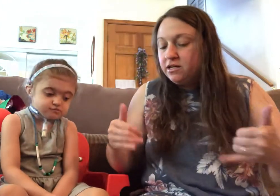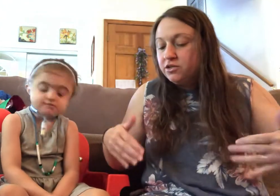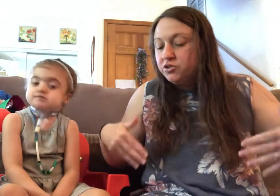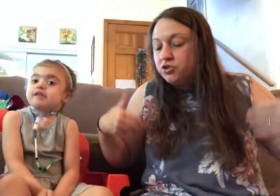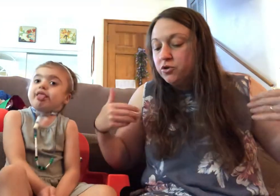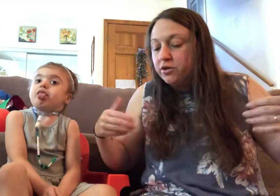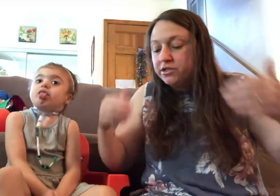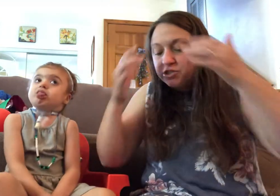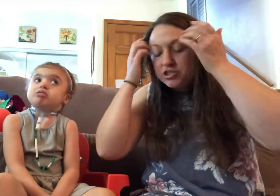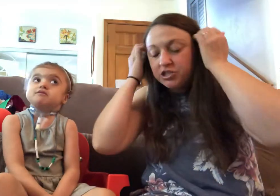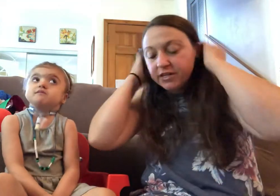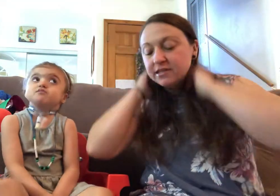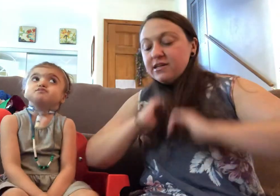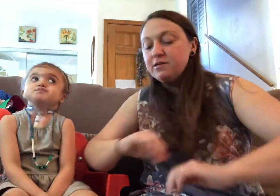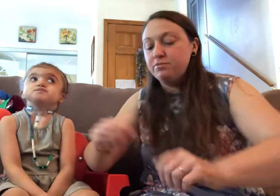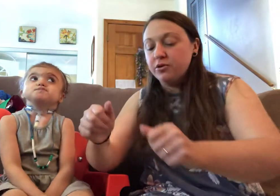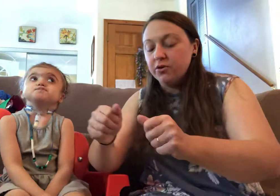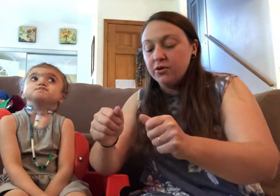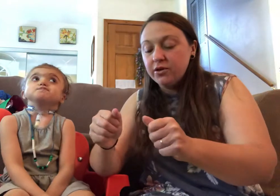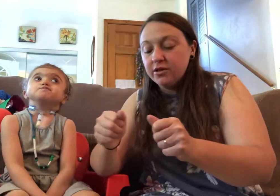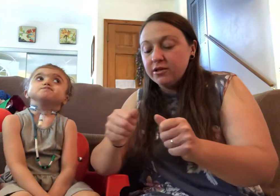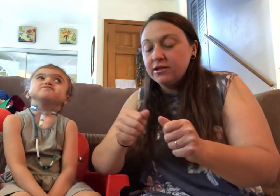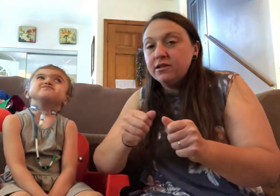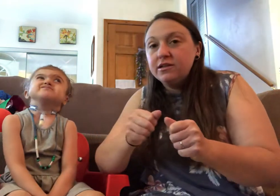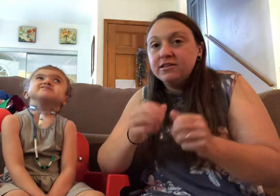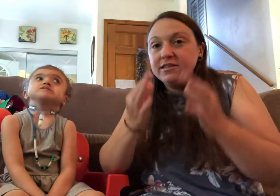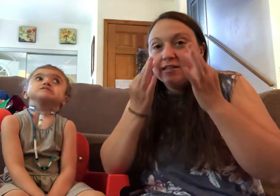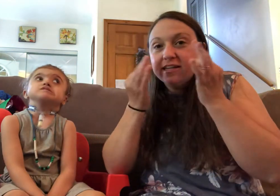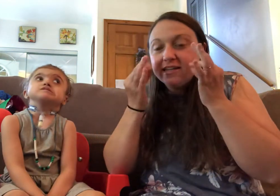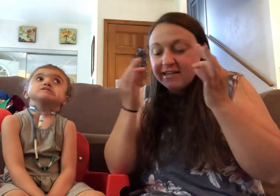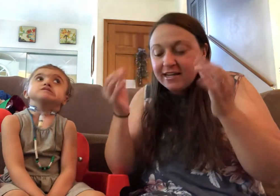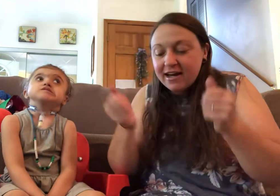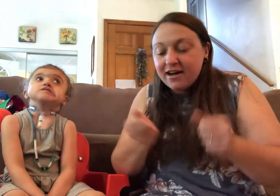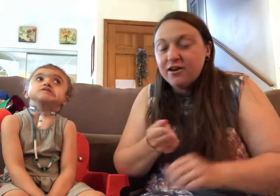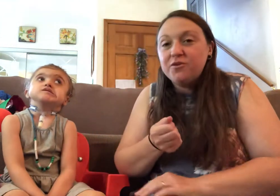George gently pulled the kitty out.